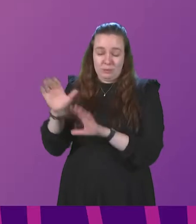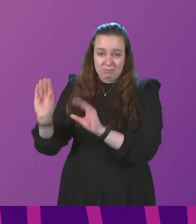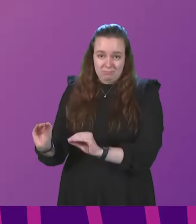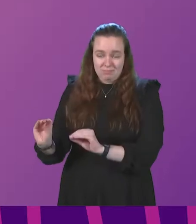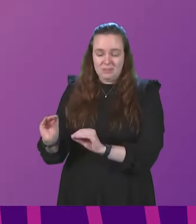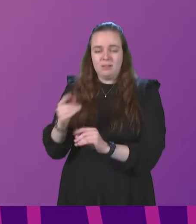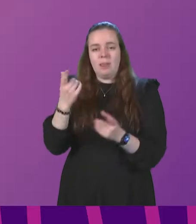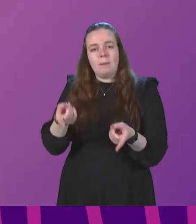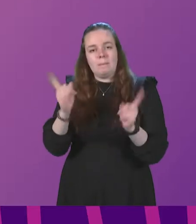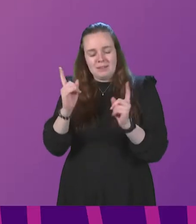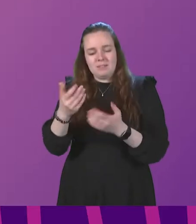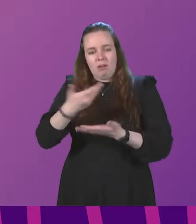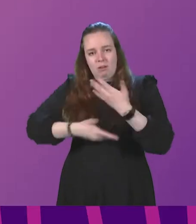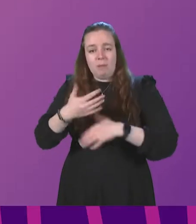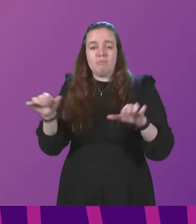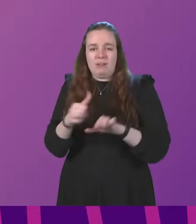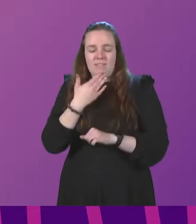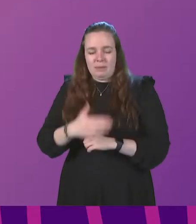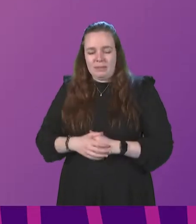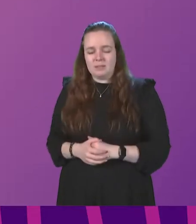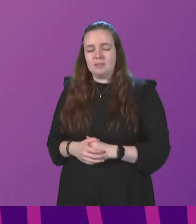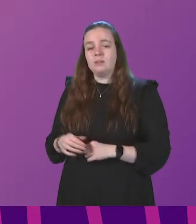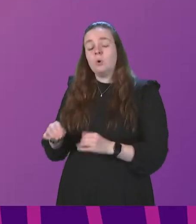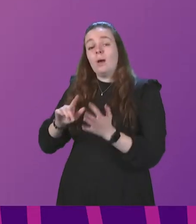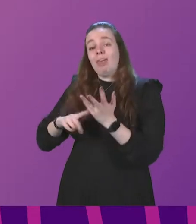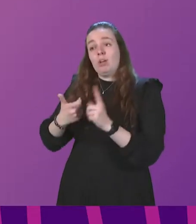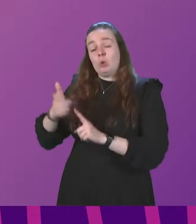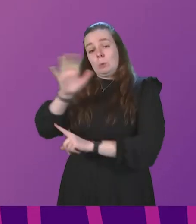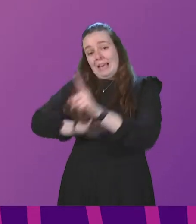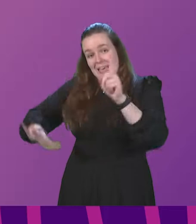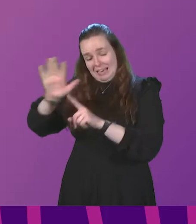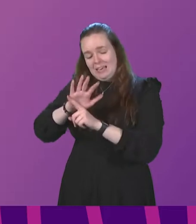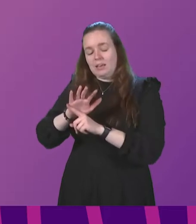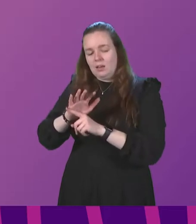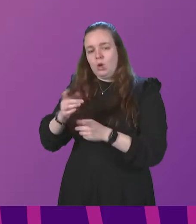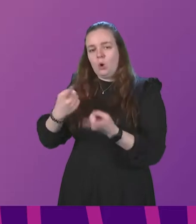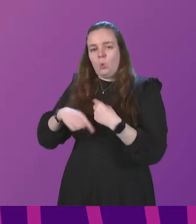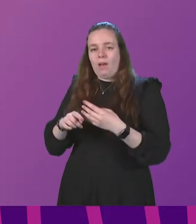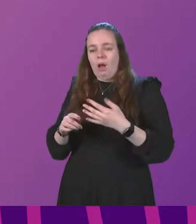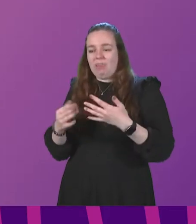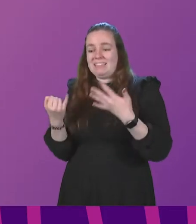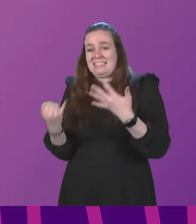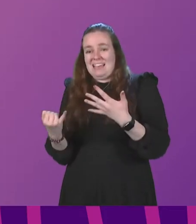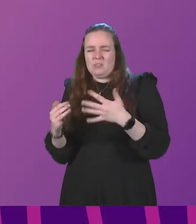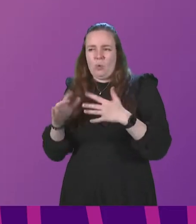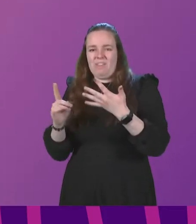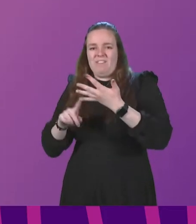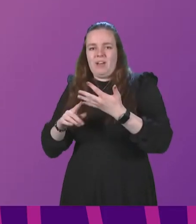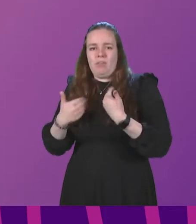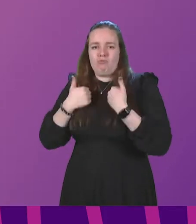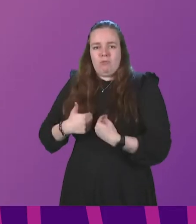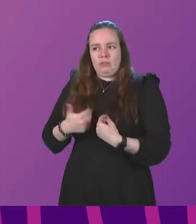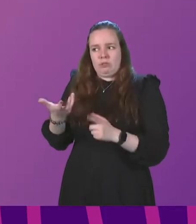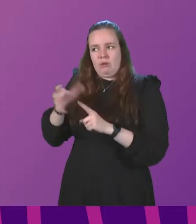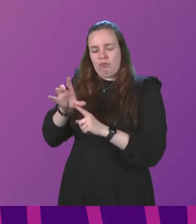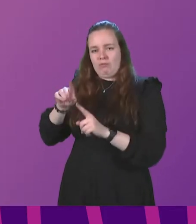could hear from the Minister. Minister, briefly, please. So, in the UK, we are the sixth richest or the fifth richest country in